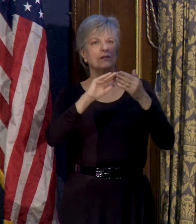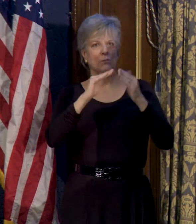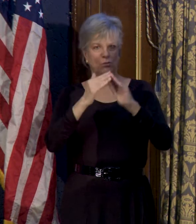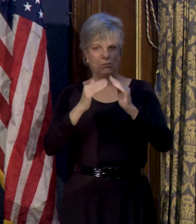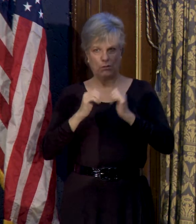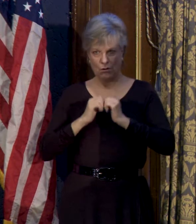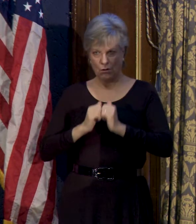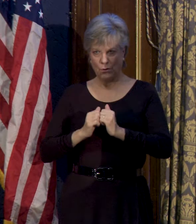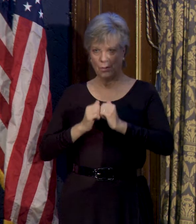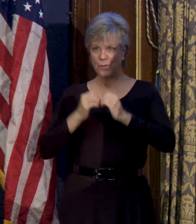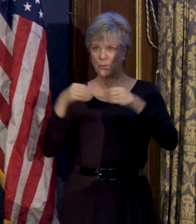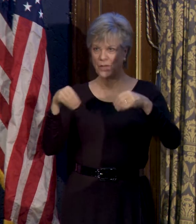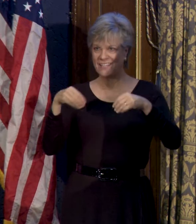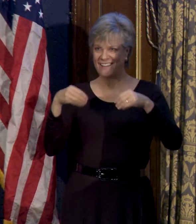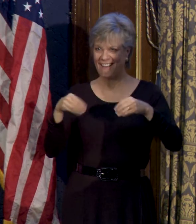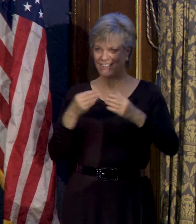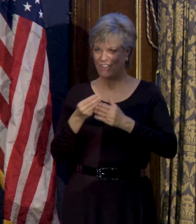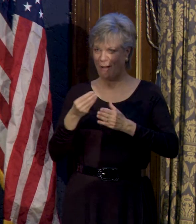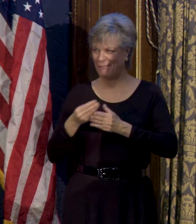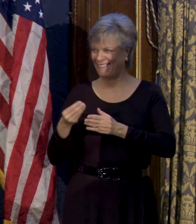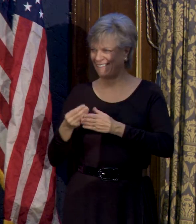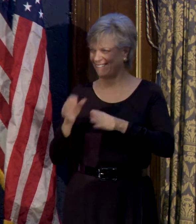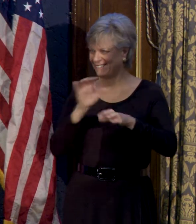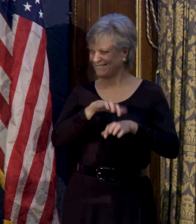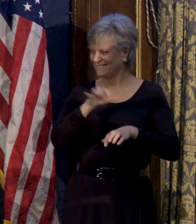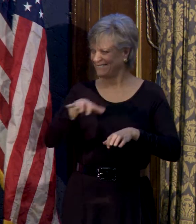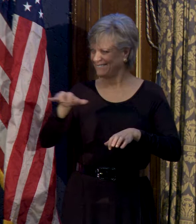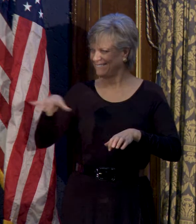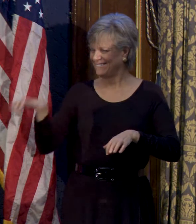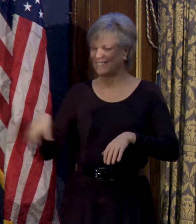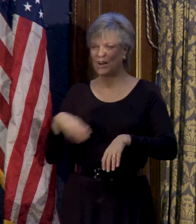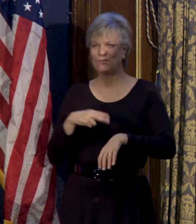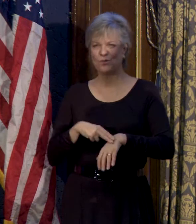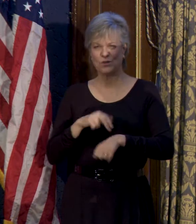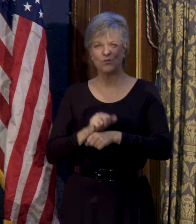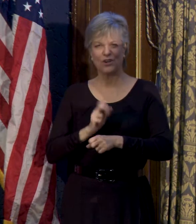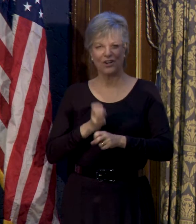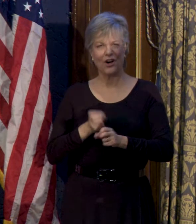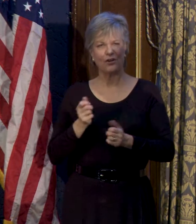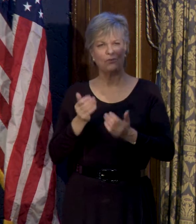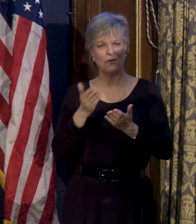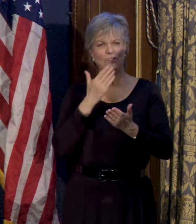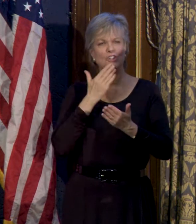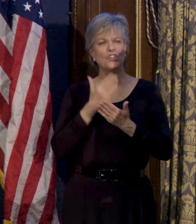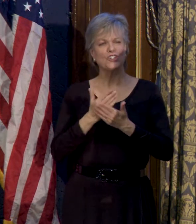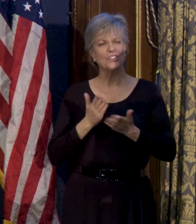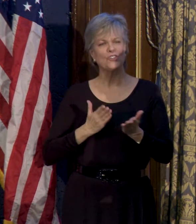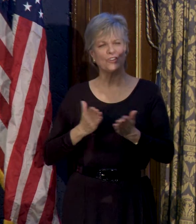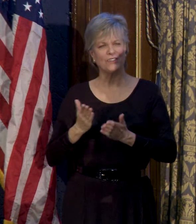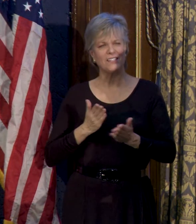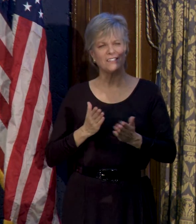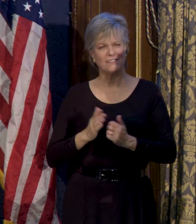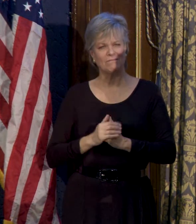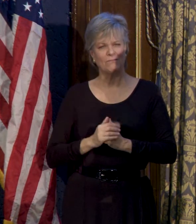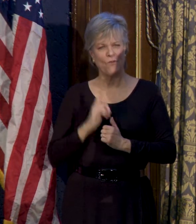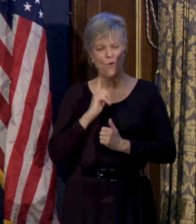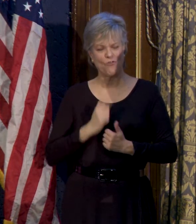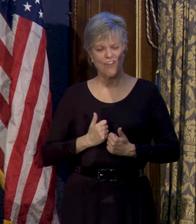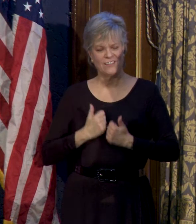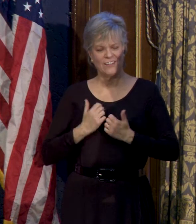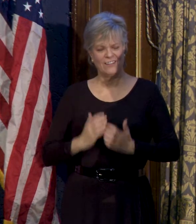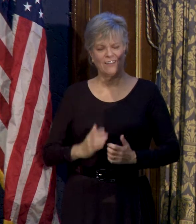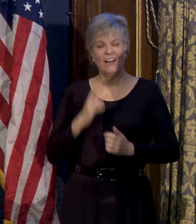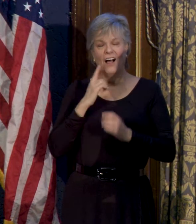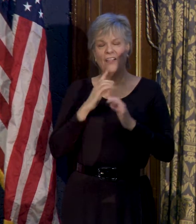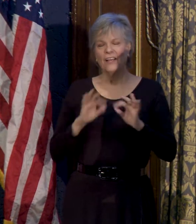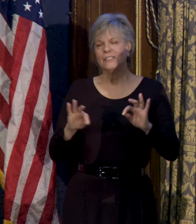with retail shopping. And, of course, we worked hard to provide good constituent service. And I think it's